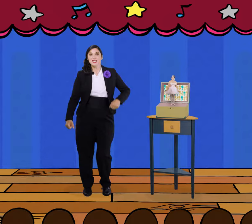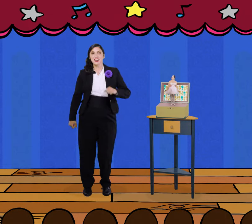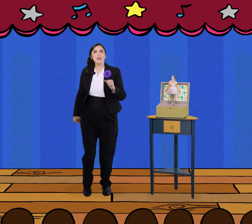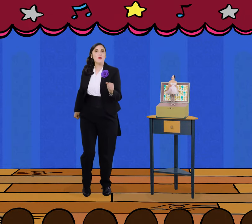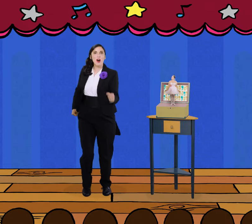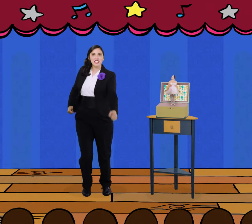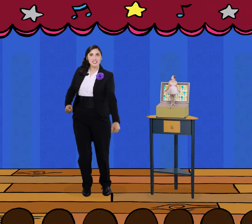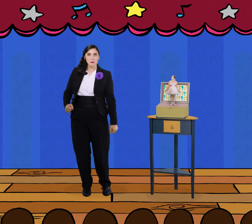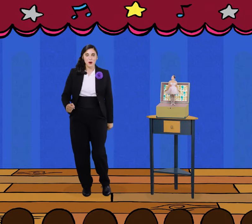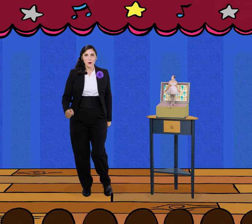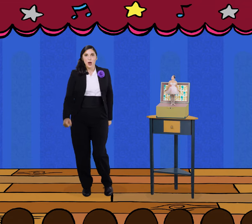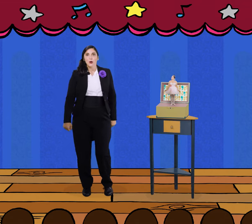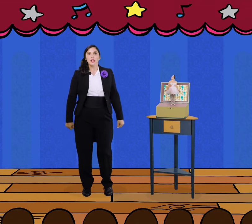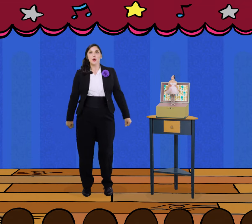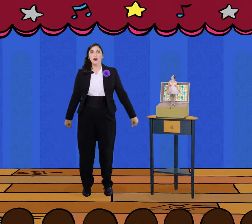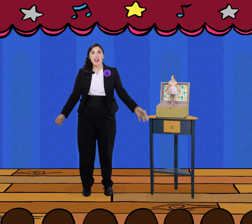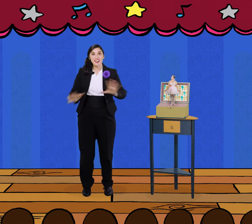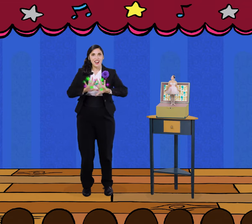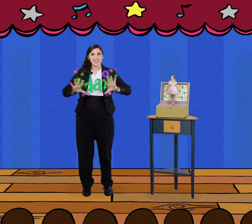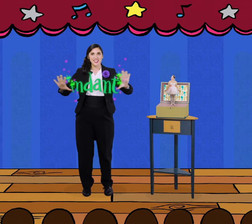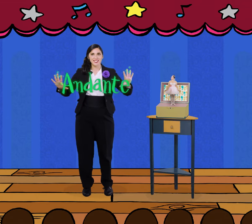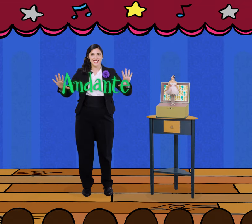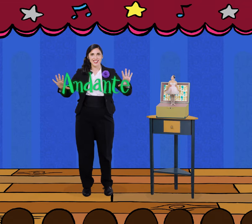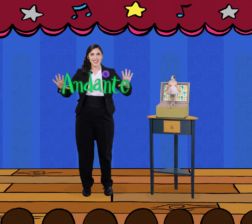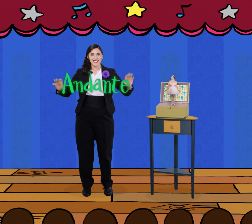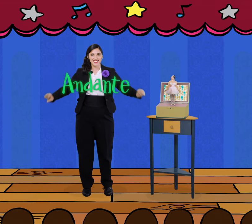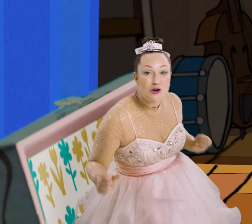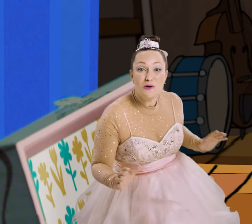sing at a walking tempo We call that Andante Cool!